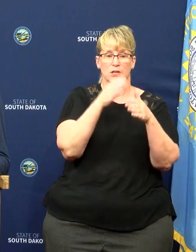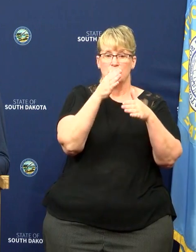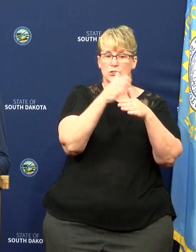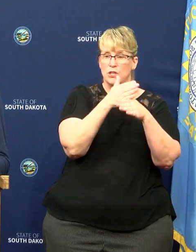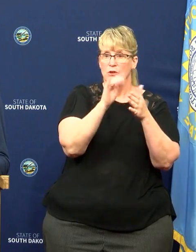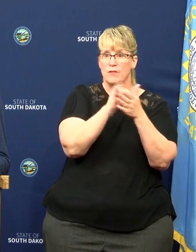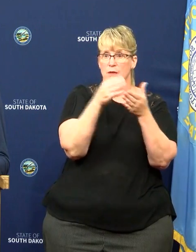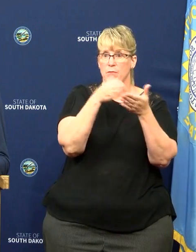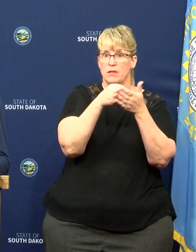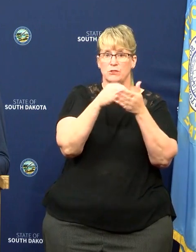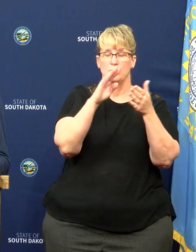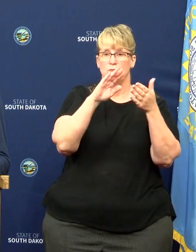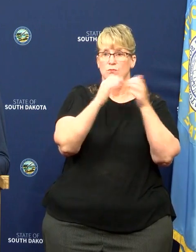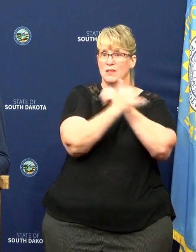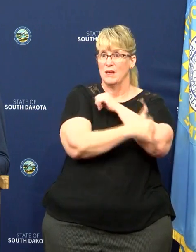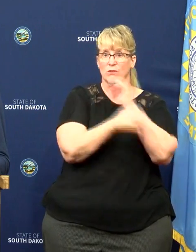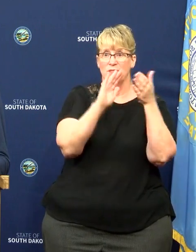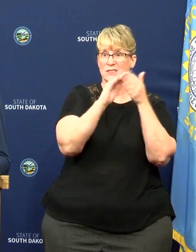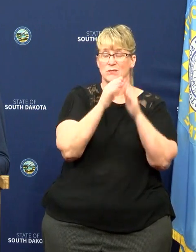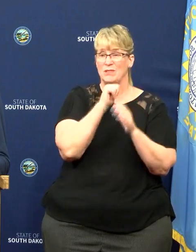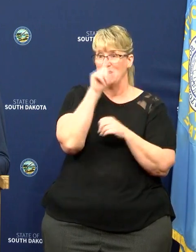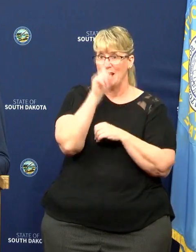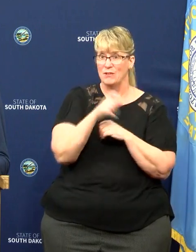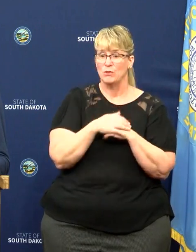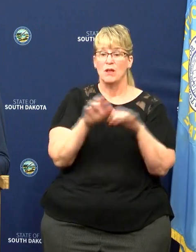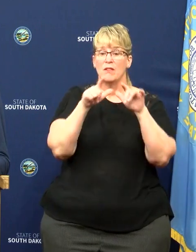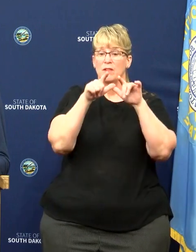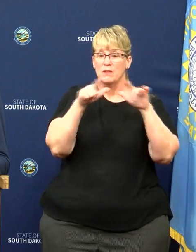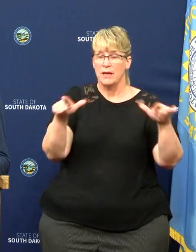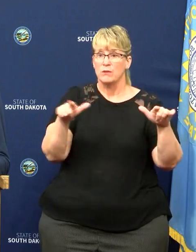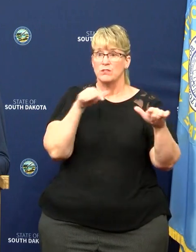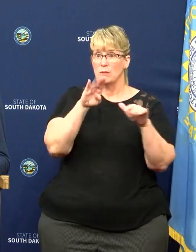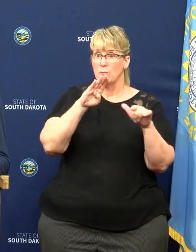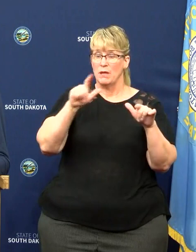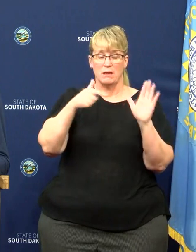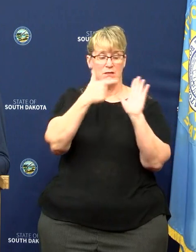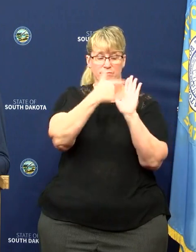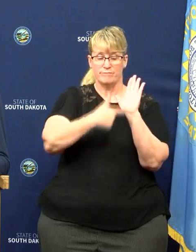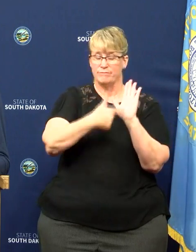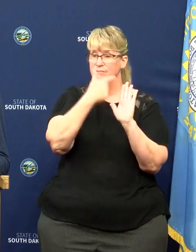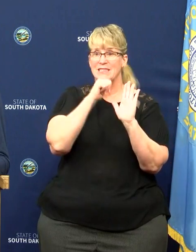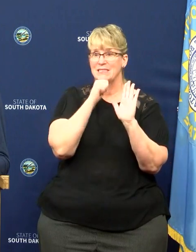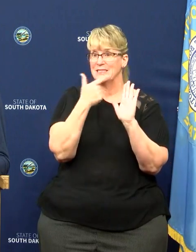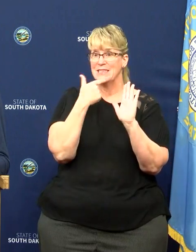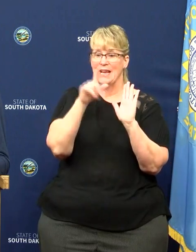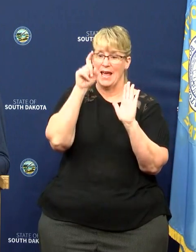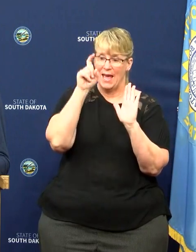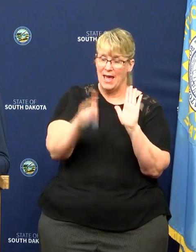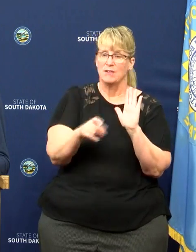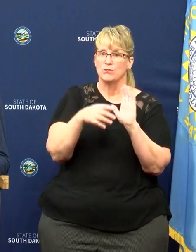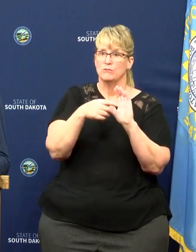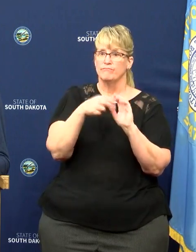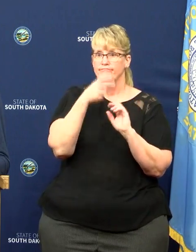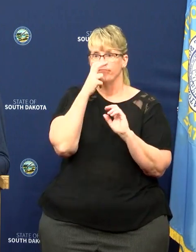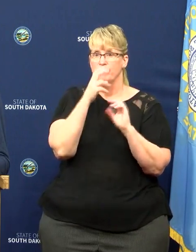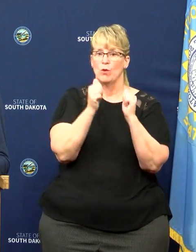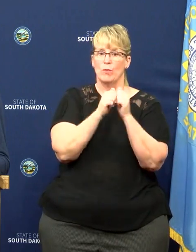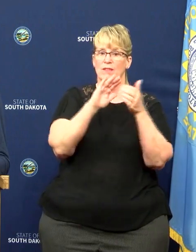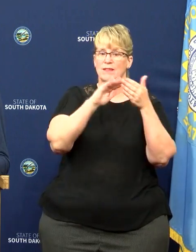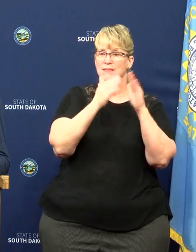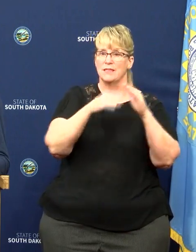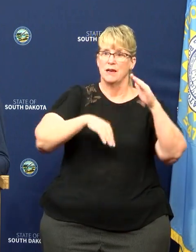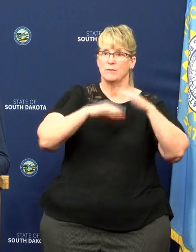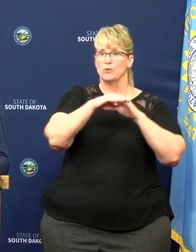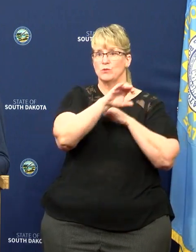to our counties and cities because the language in the bill did not say that that had to happen with the cities of a certain